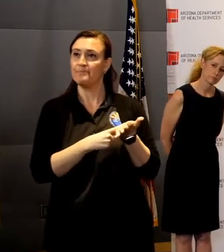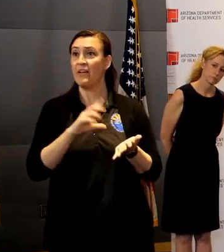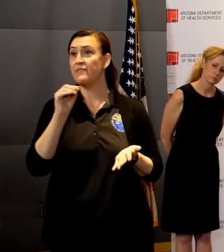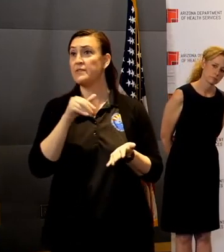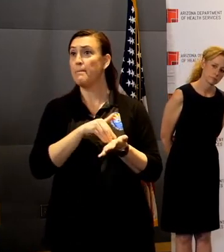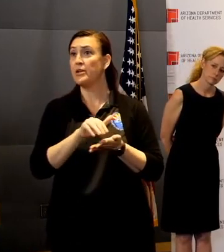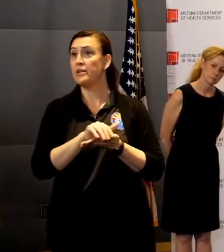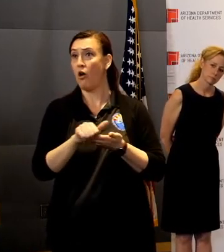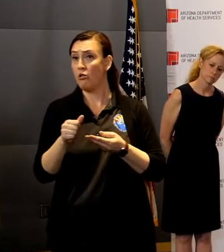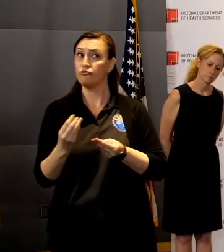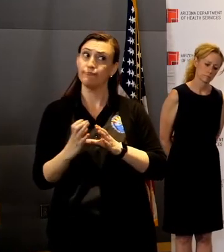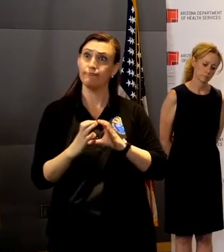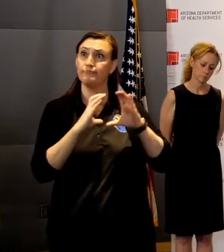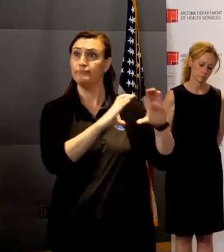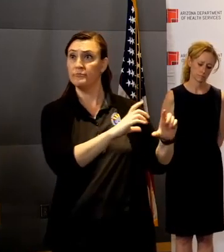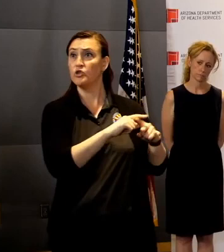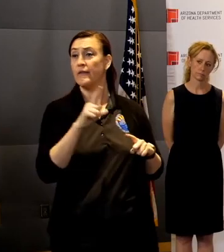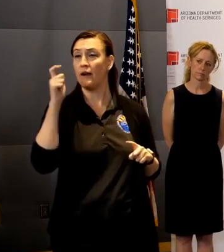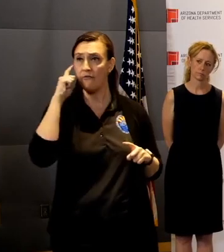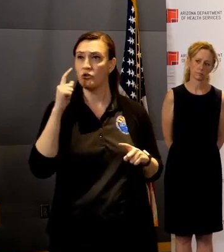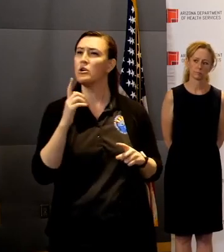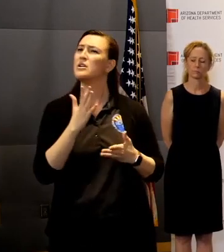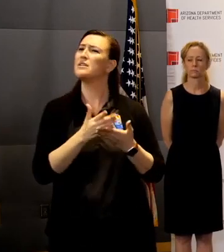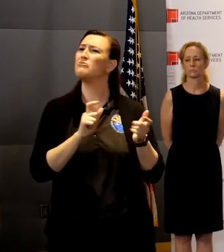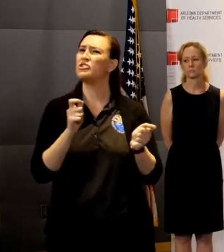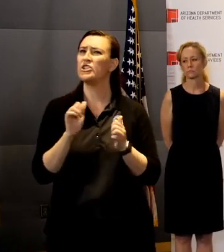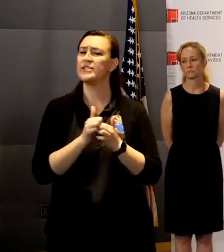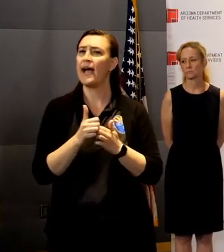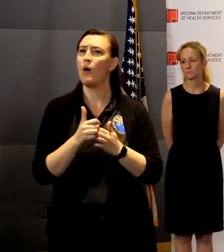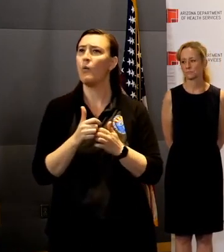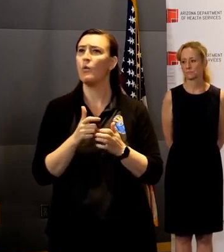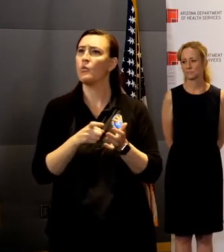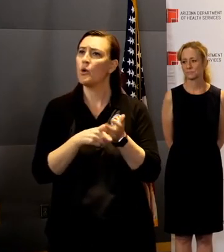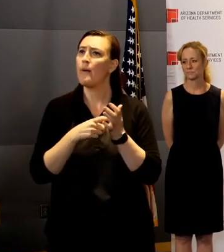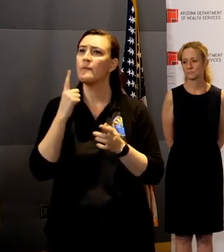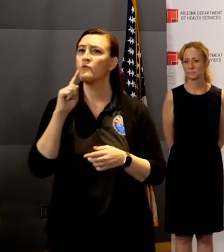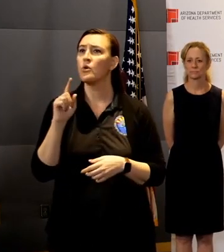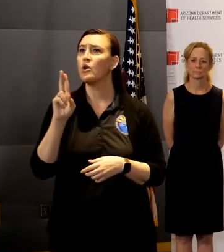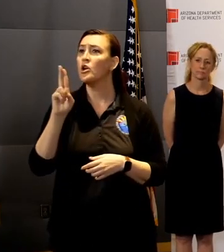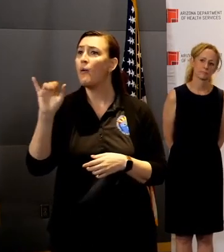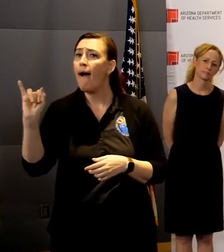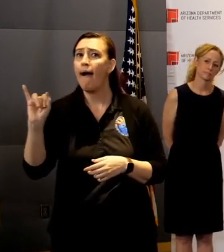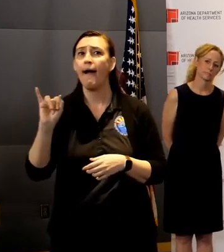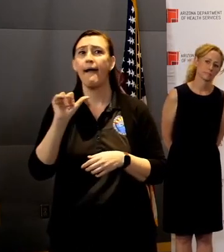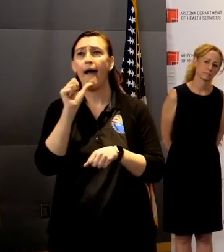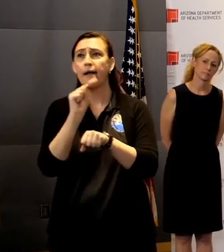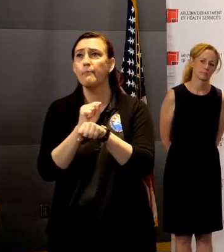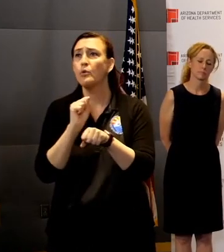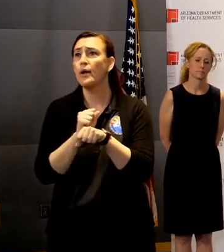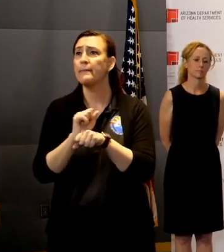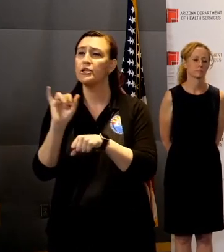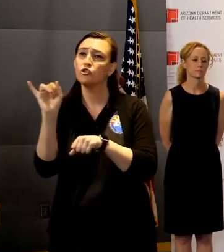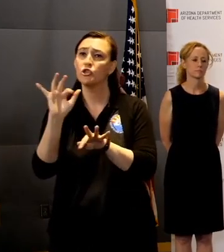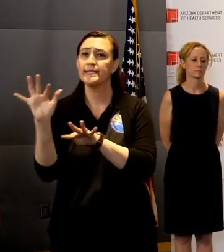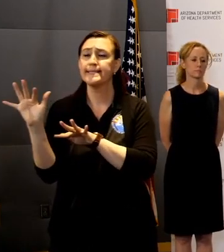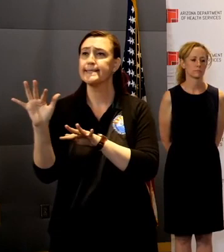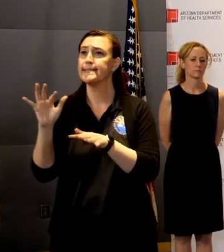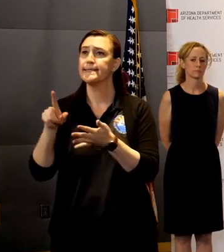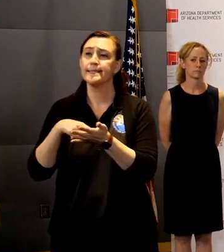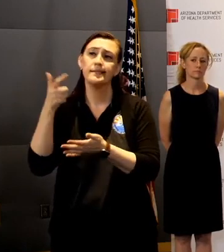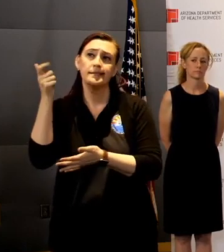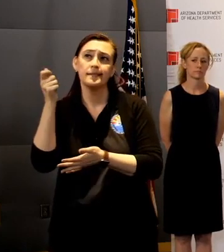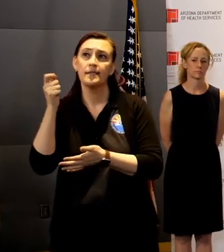There's some changes in the requirements for what they receive on employment insurance and whatnot. However, the payment is still capped at